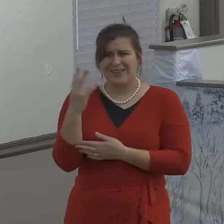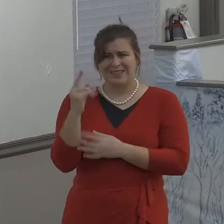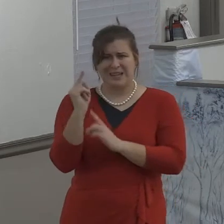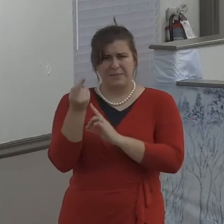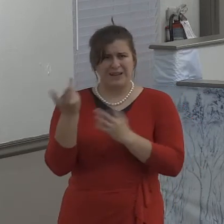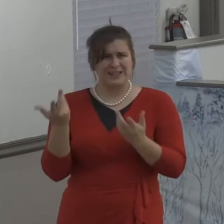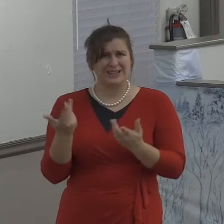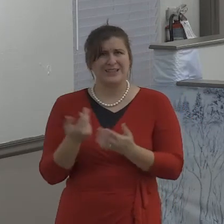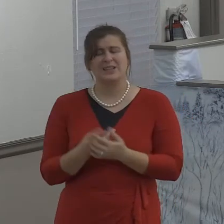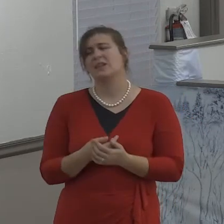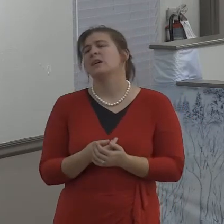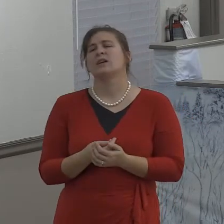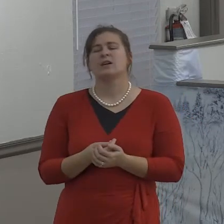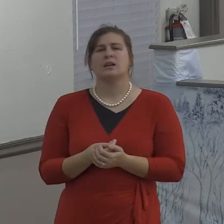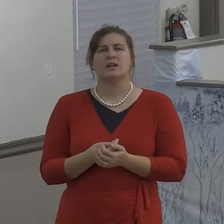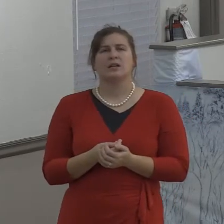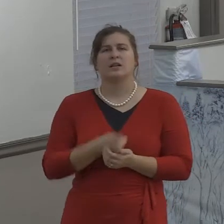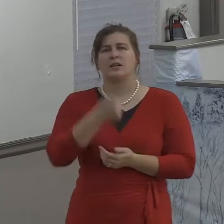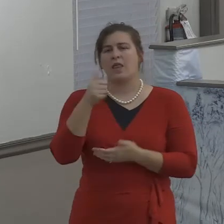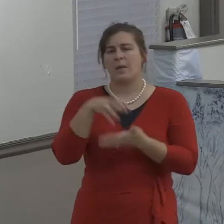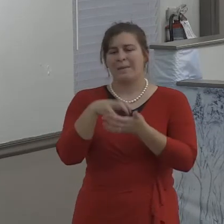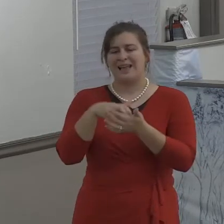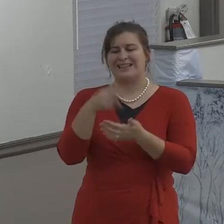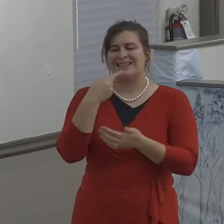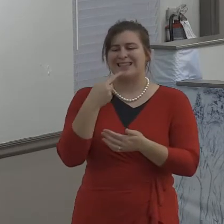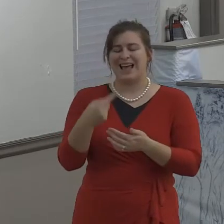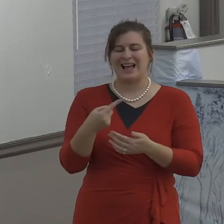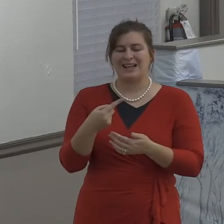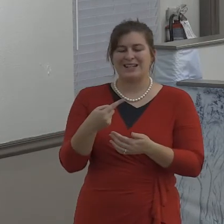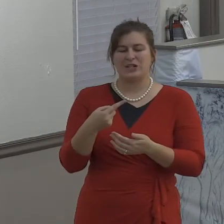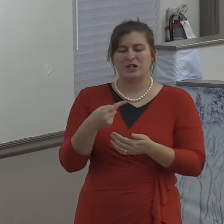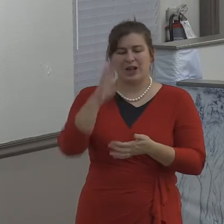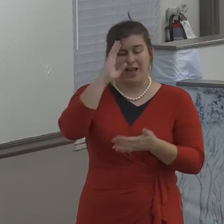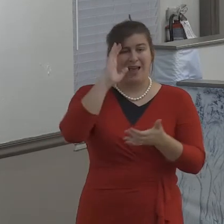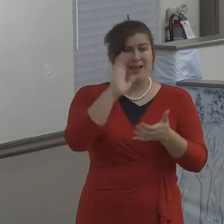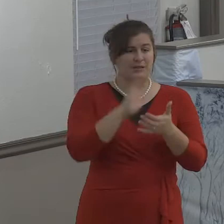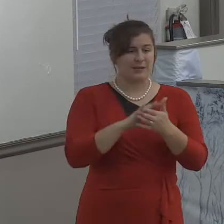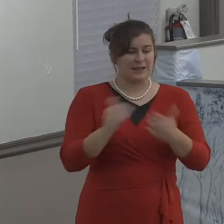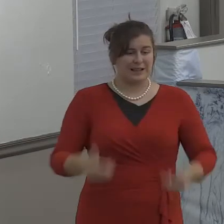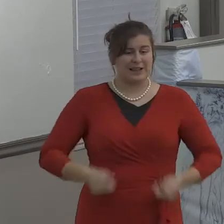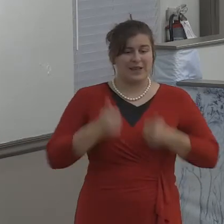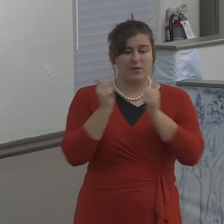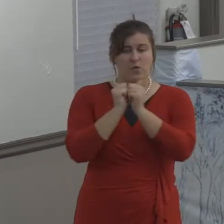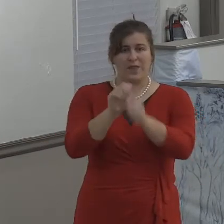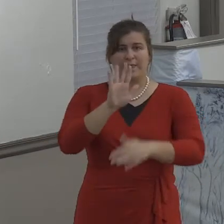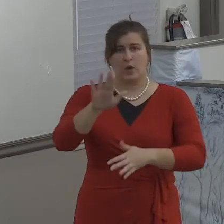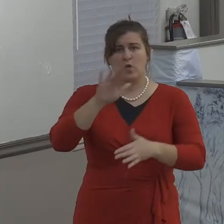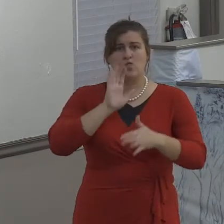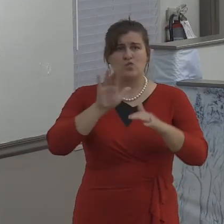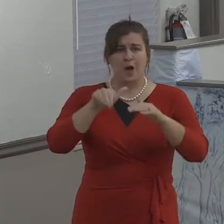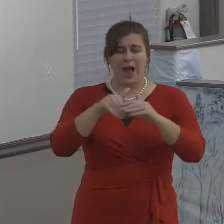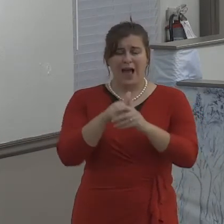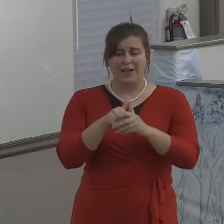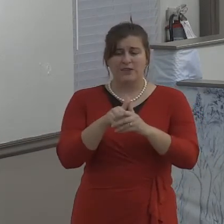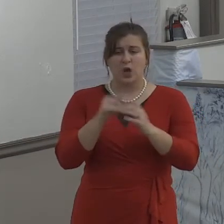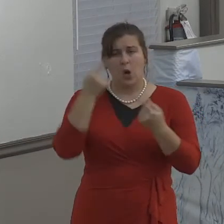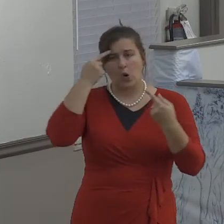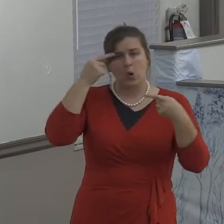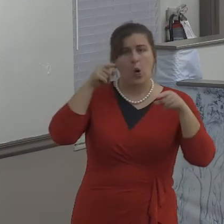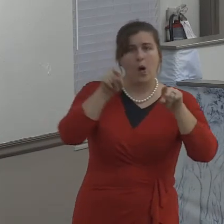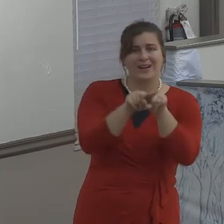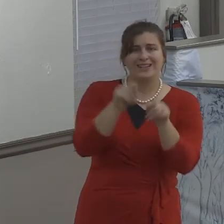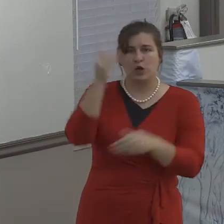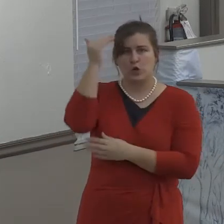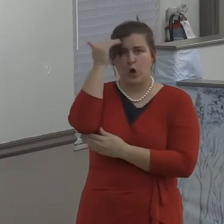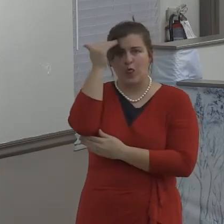know your wife. Get to know your wife. This is something that is vitally important. It isn't going to happen by